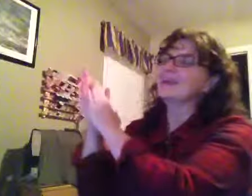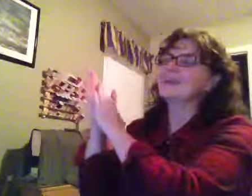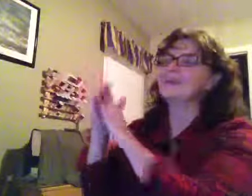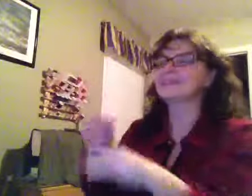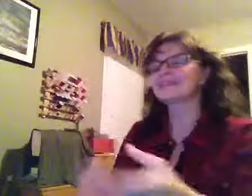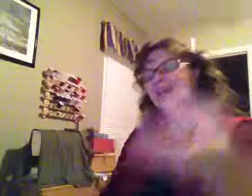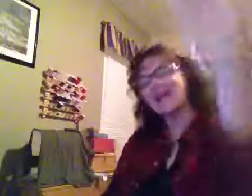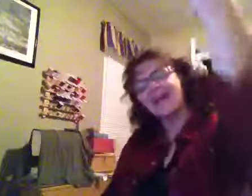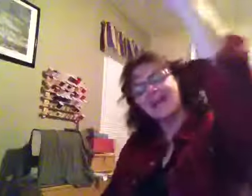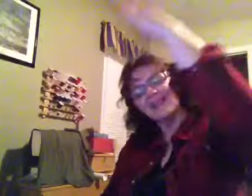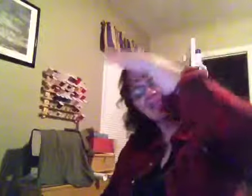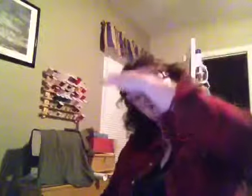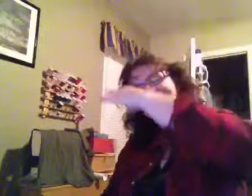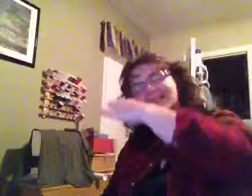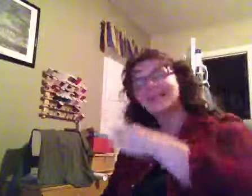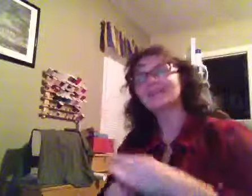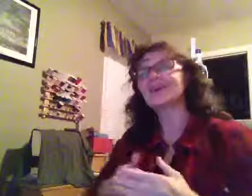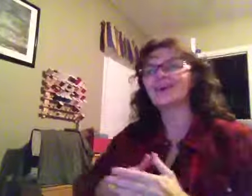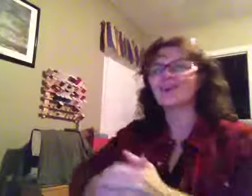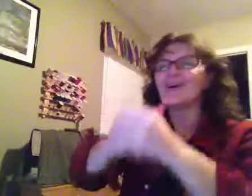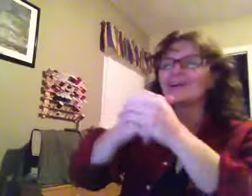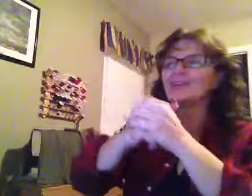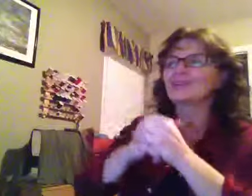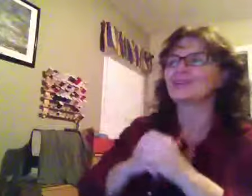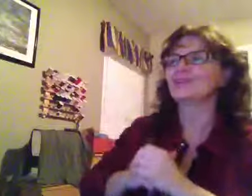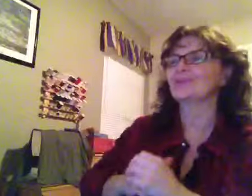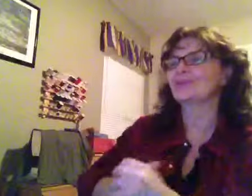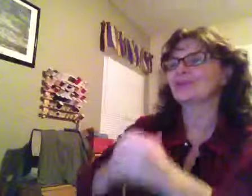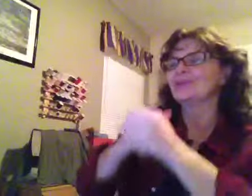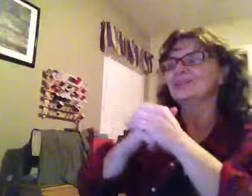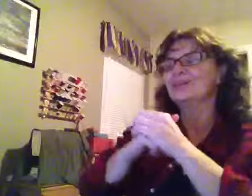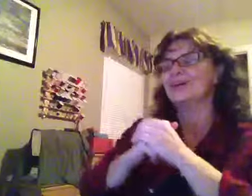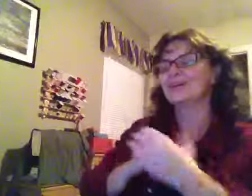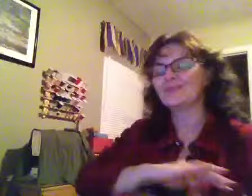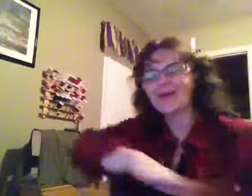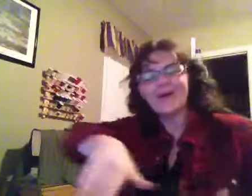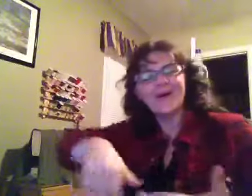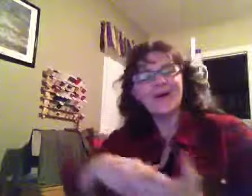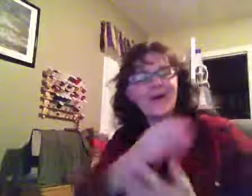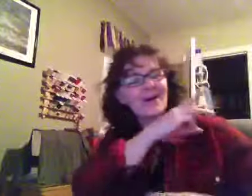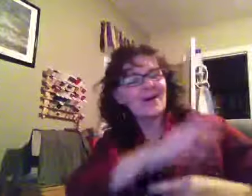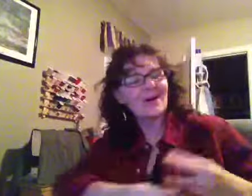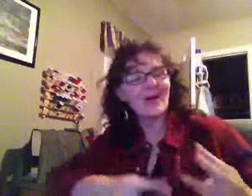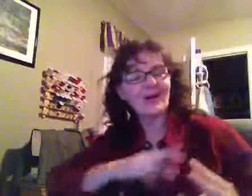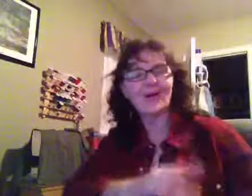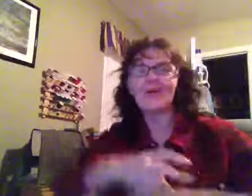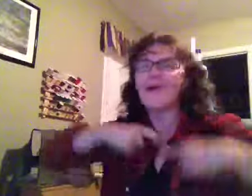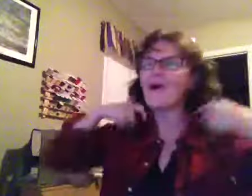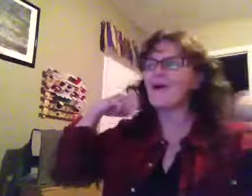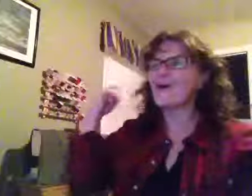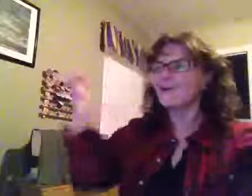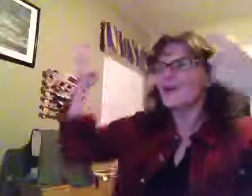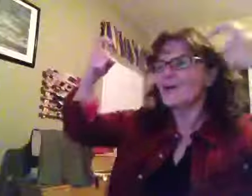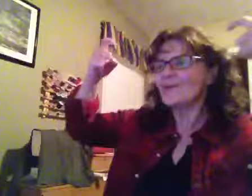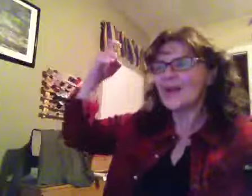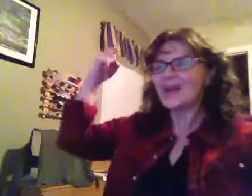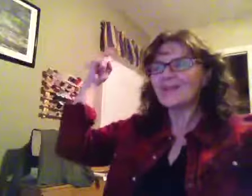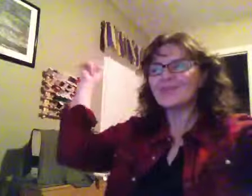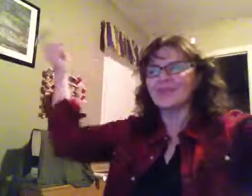This is a call to worship Letting it go all around the